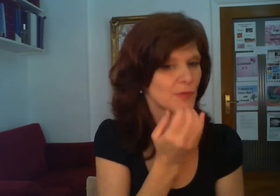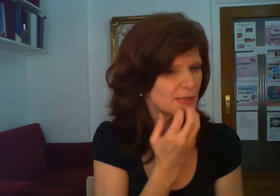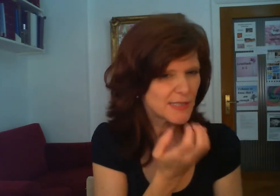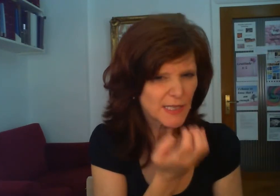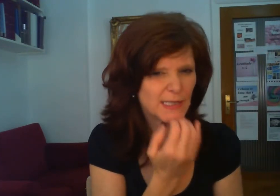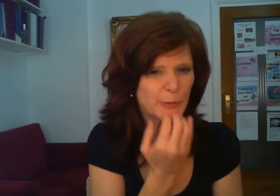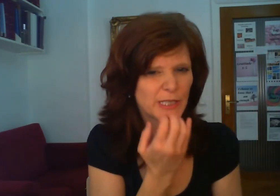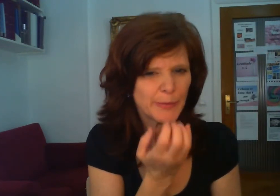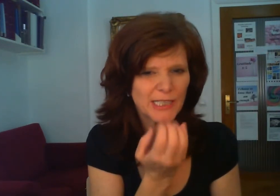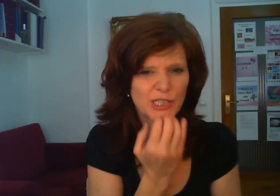certainly with compassion